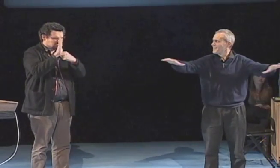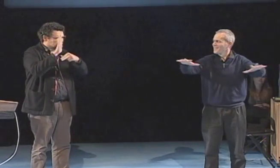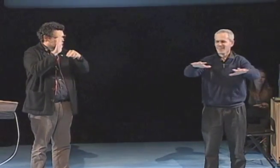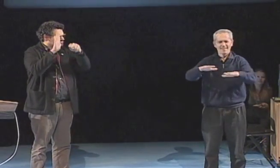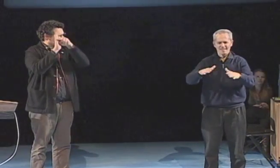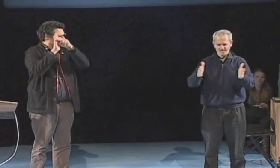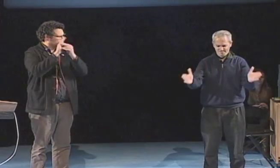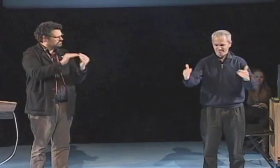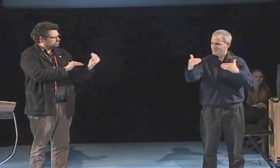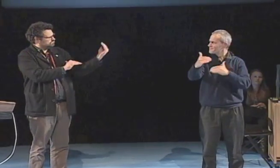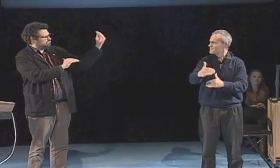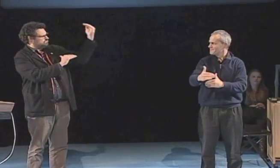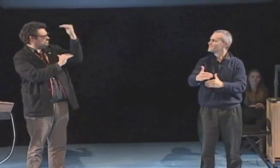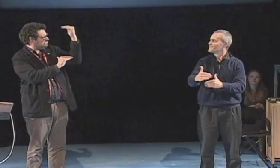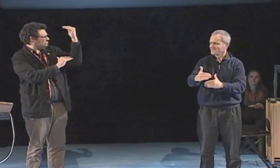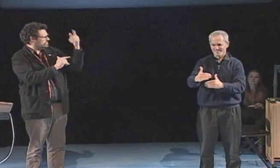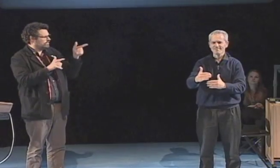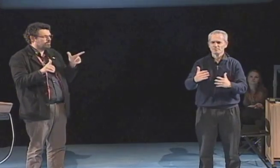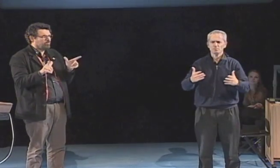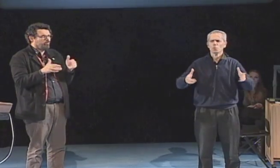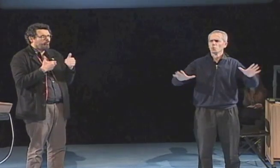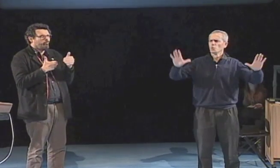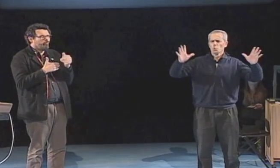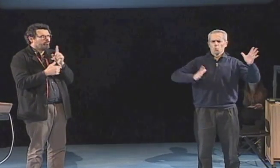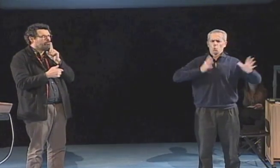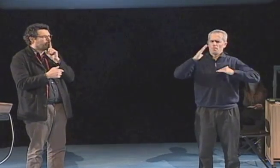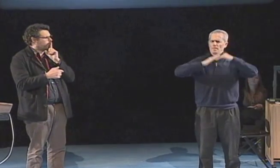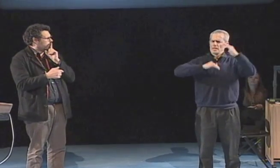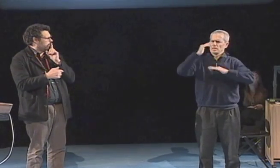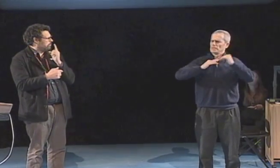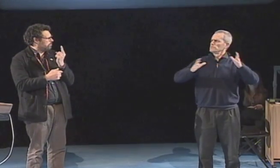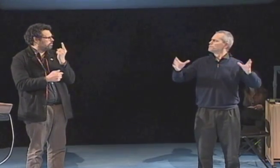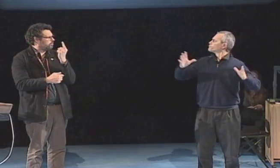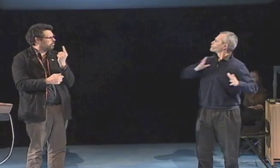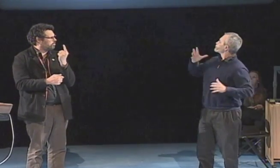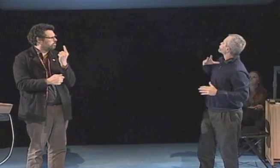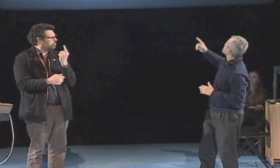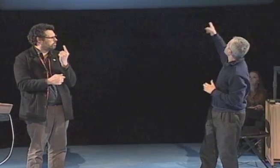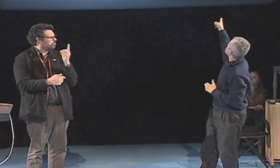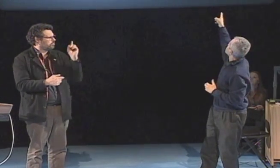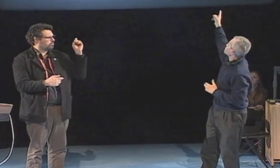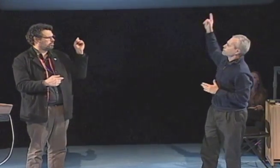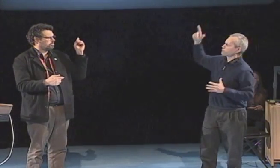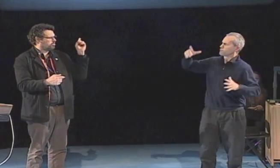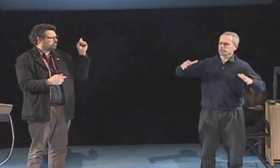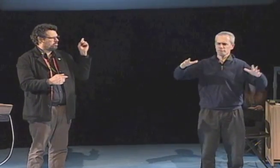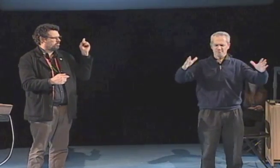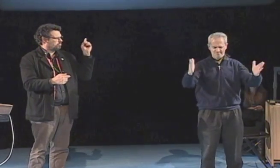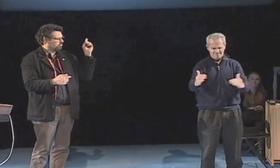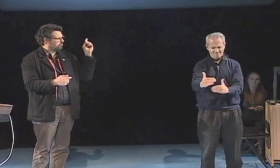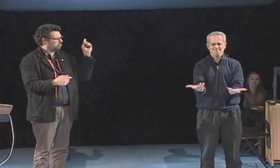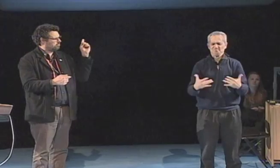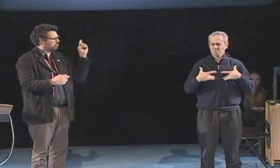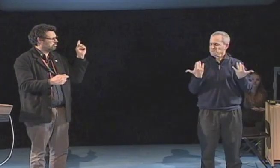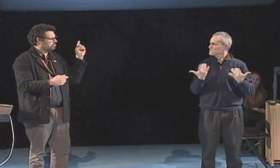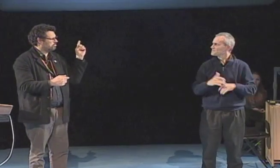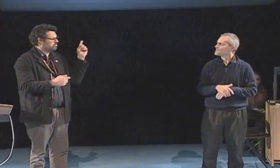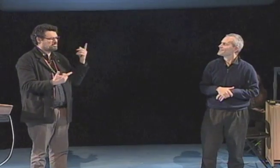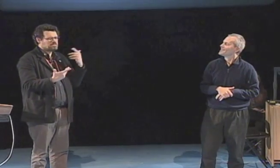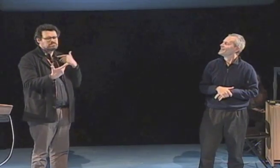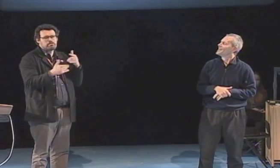So on the slide you can see a large empty space, concrete, surrounded with tall buildings.